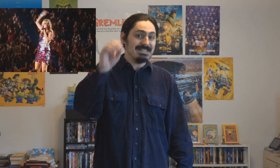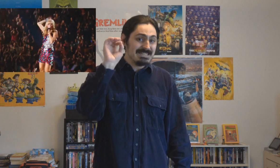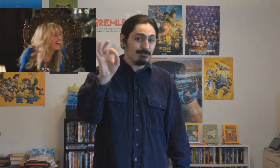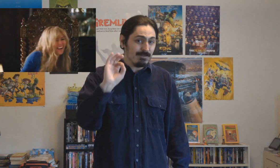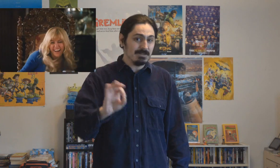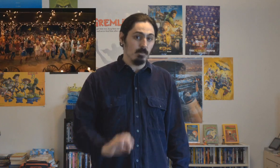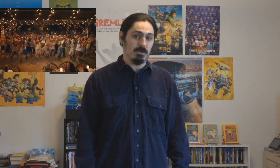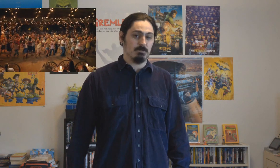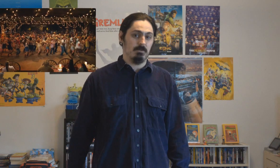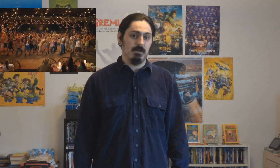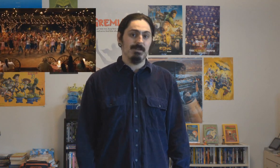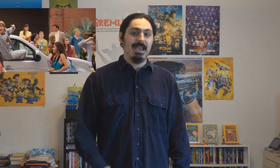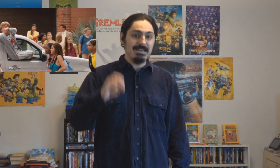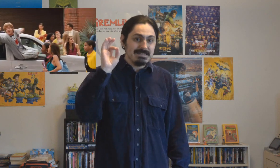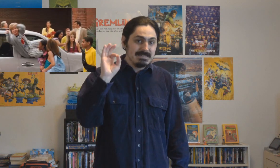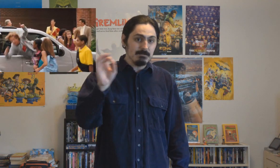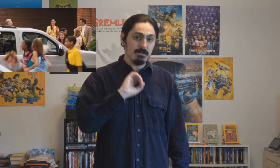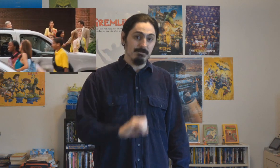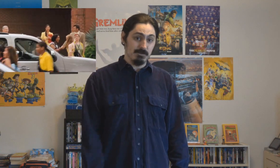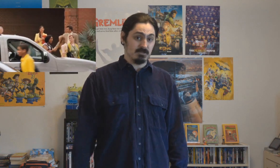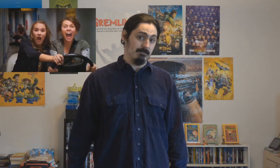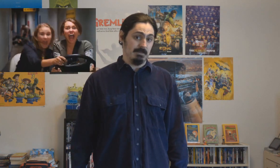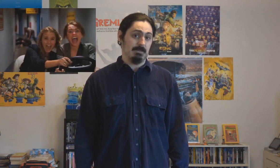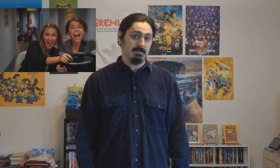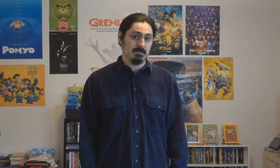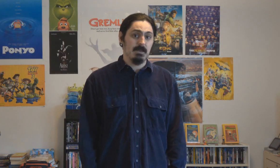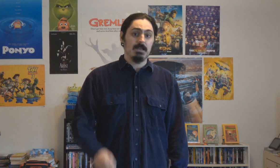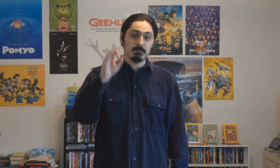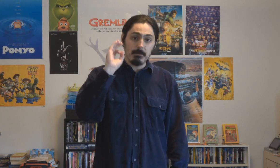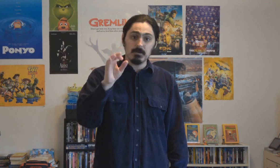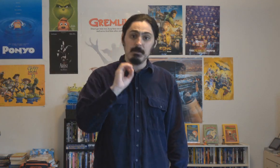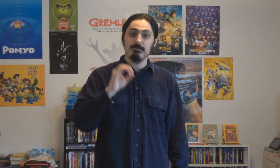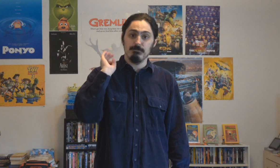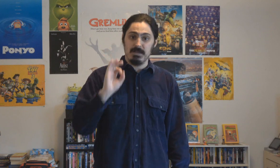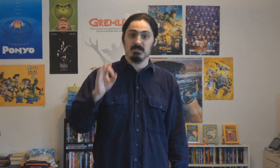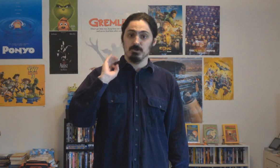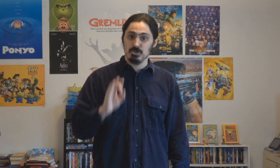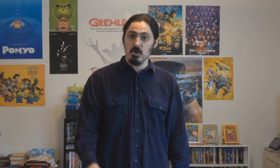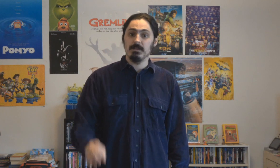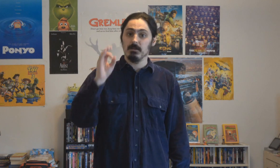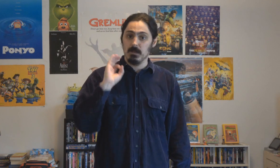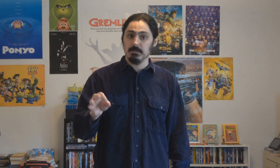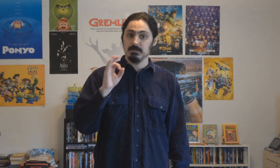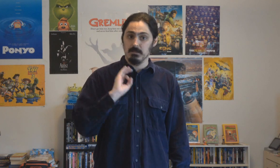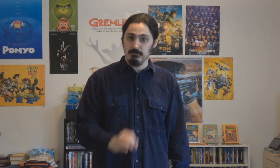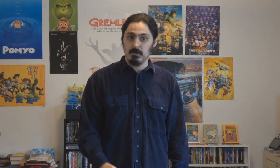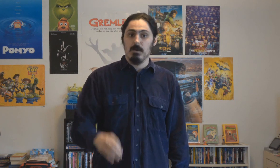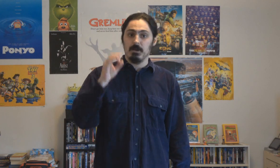I did find it watchful enough, and it did make me feel something at least. It is primarily made for fans of the show, and they are likely to love it, but